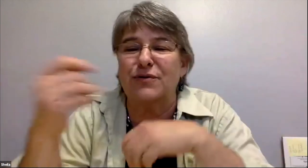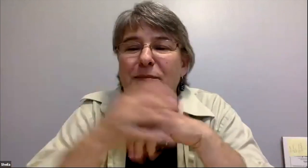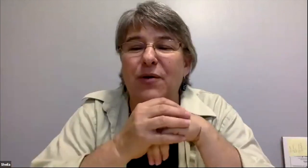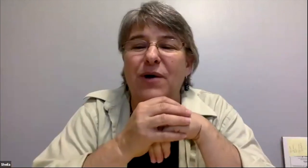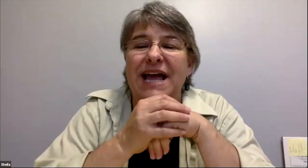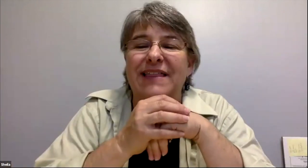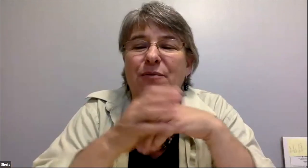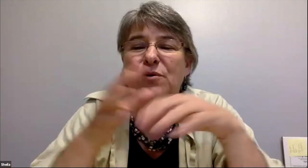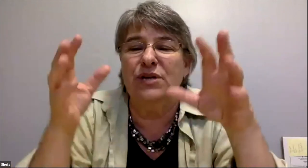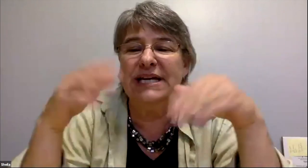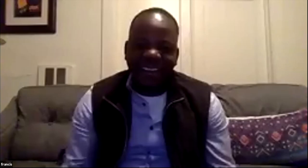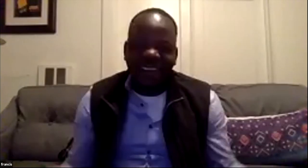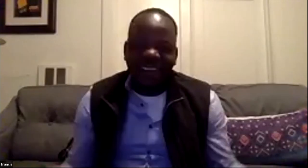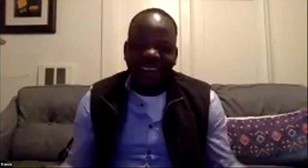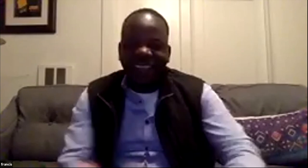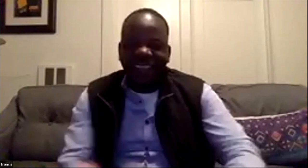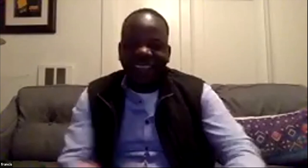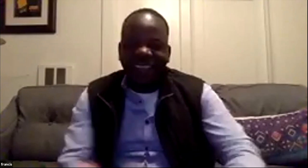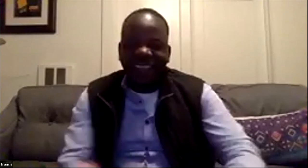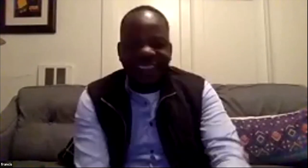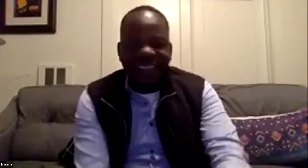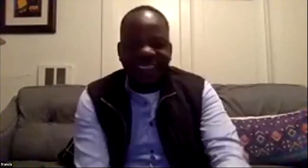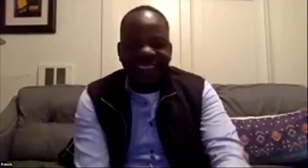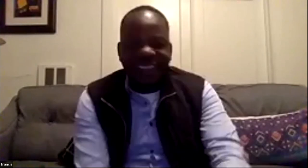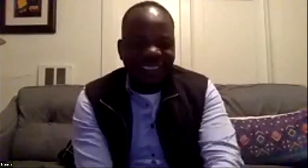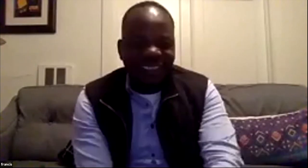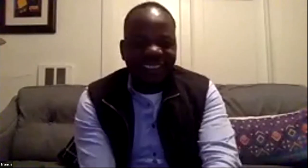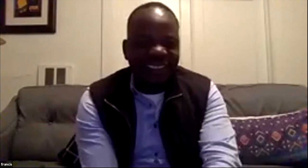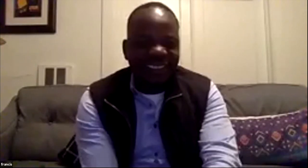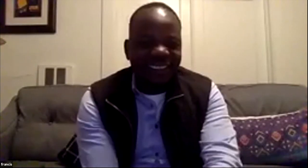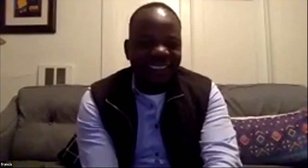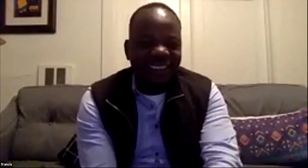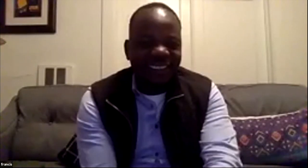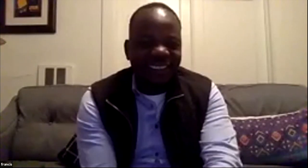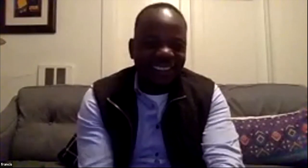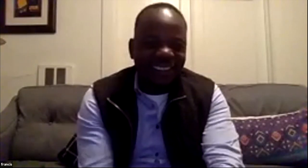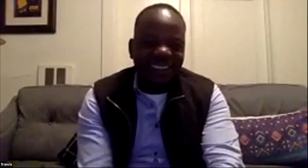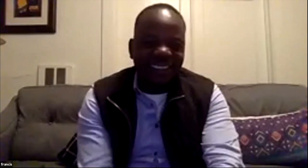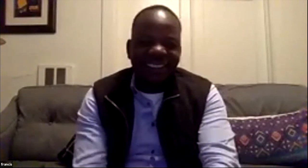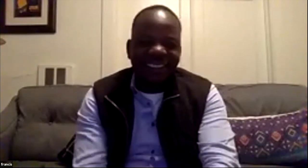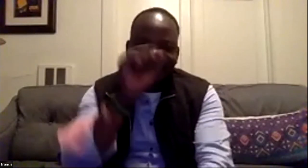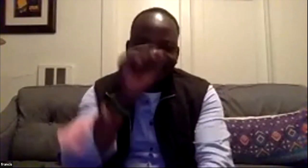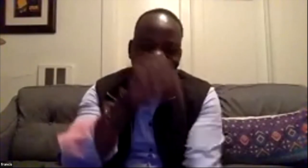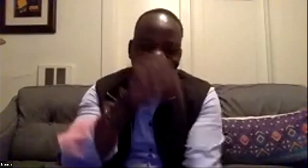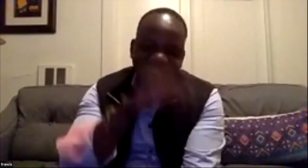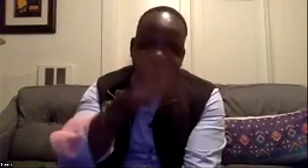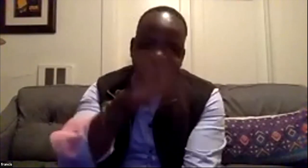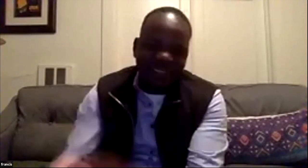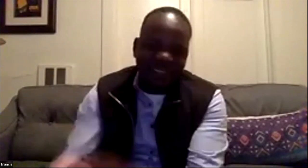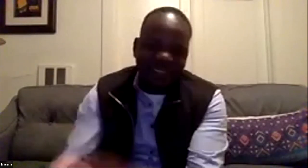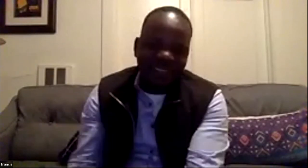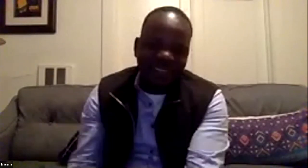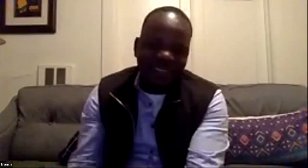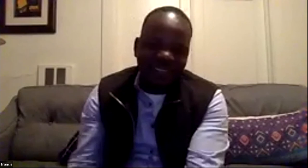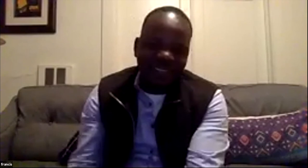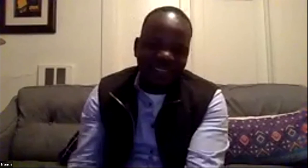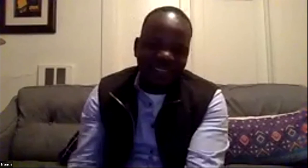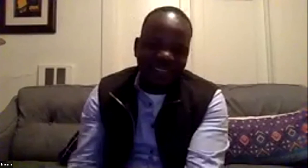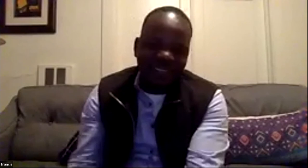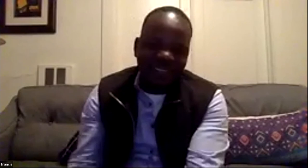my way that will really help me be a better to help more people so i i really look forward to having more mentoring and